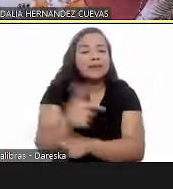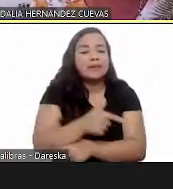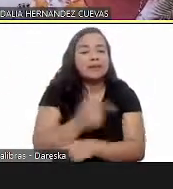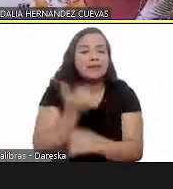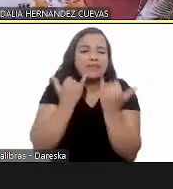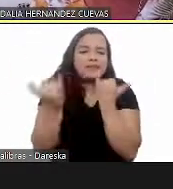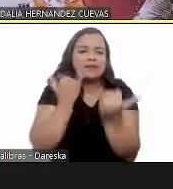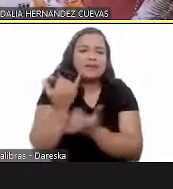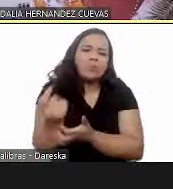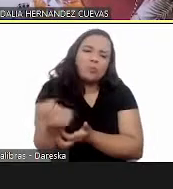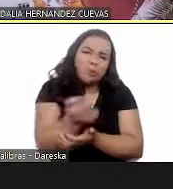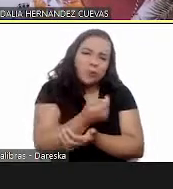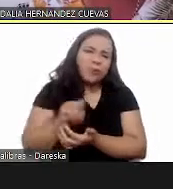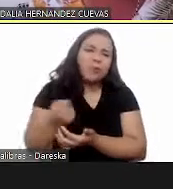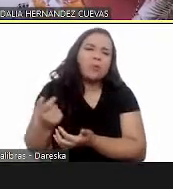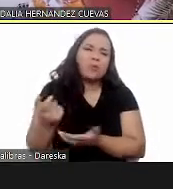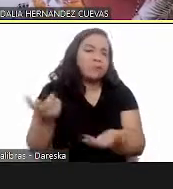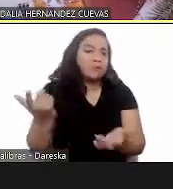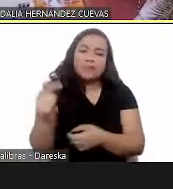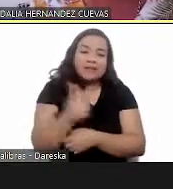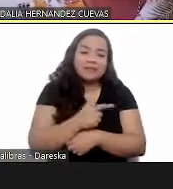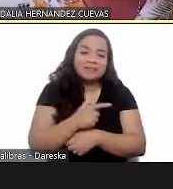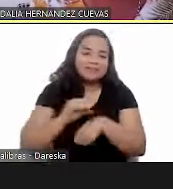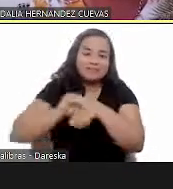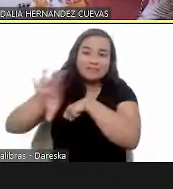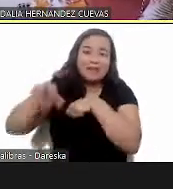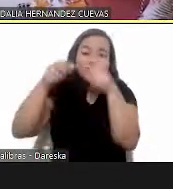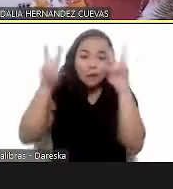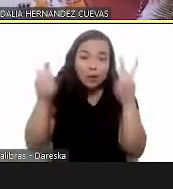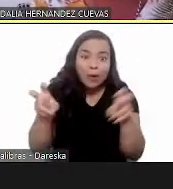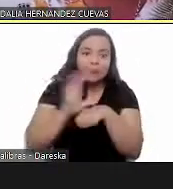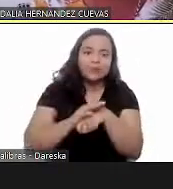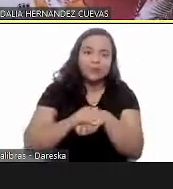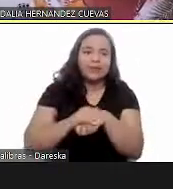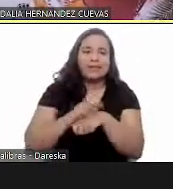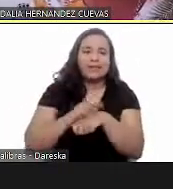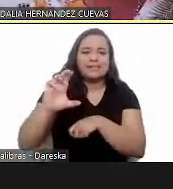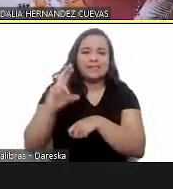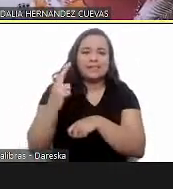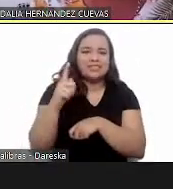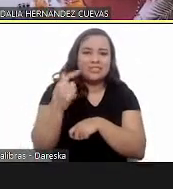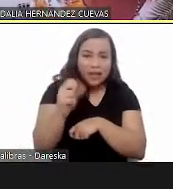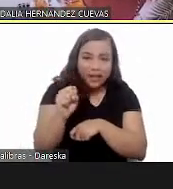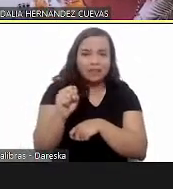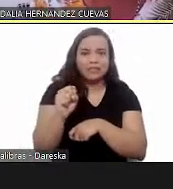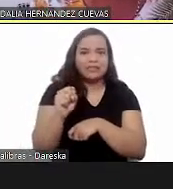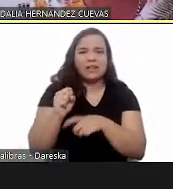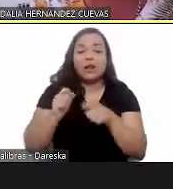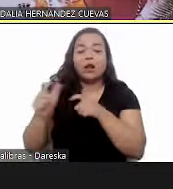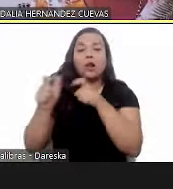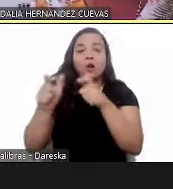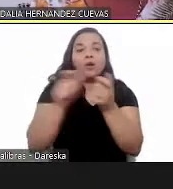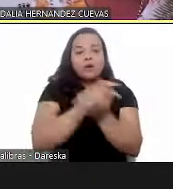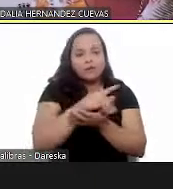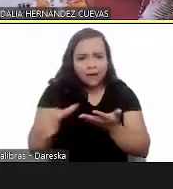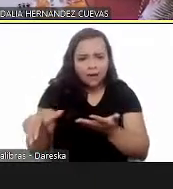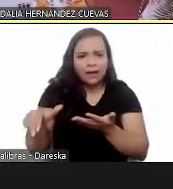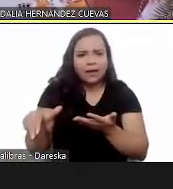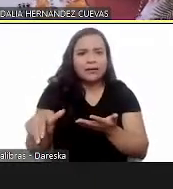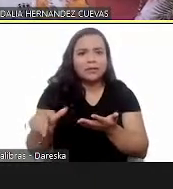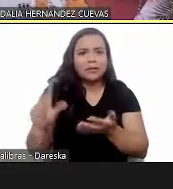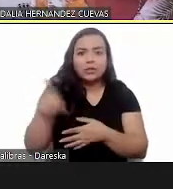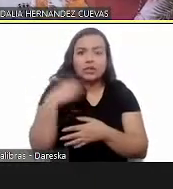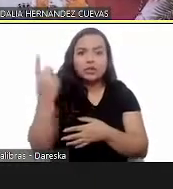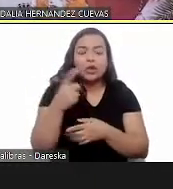who's going to give them information on chagas disease and why i say endemic or not because now we can